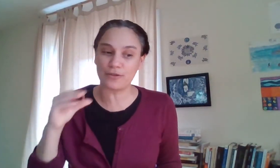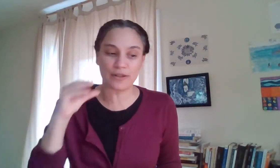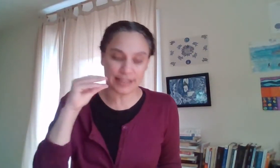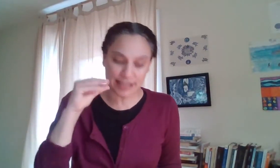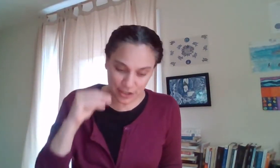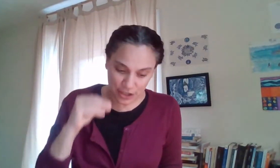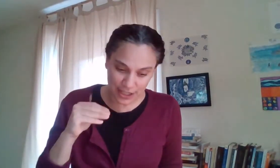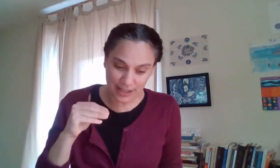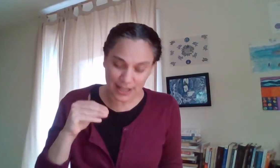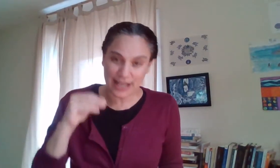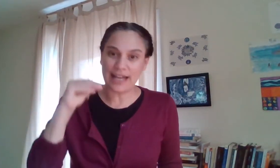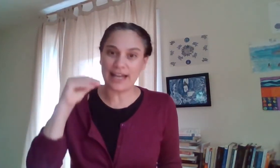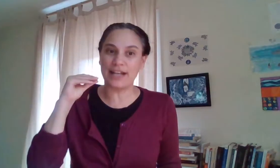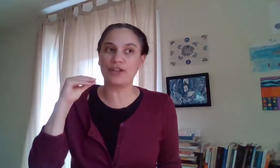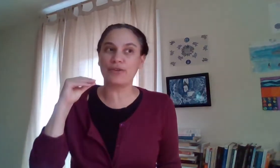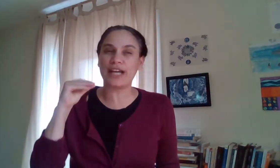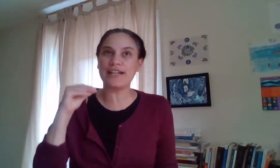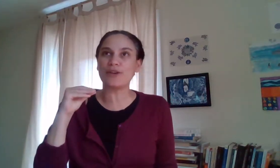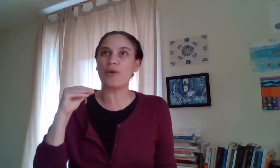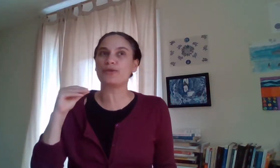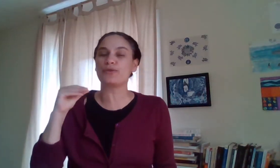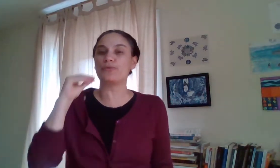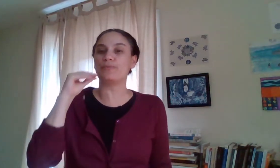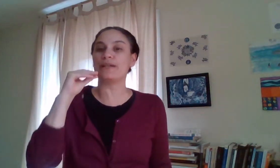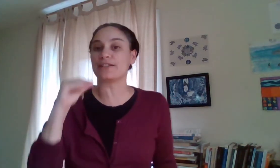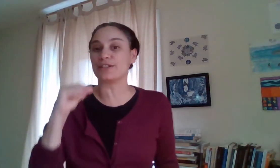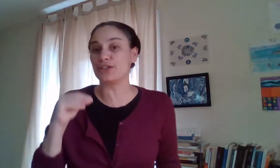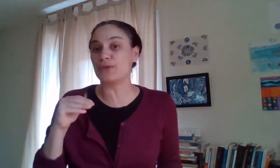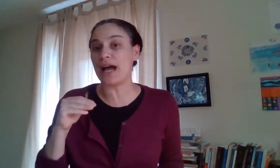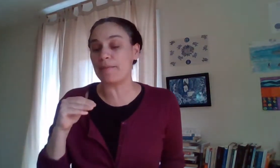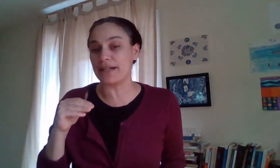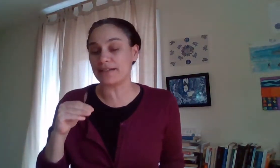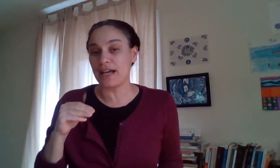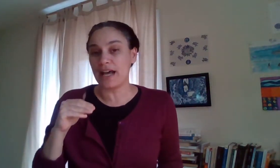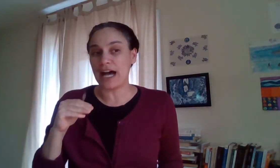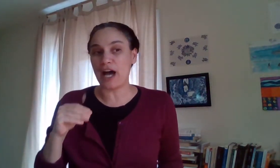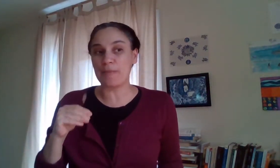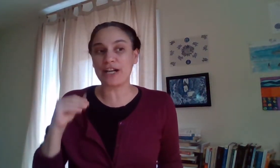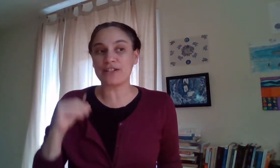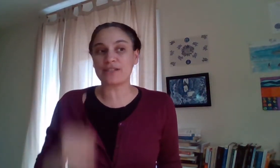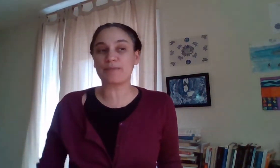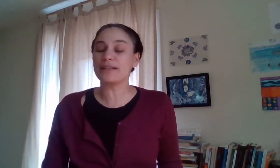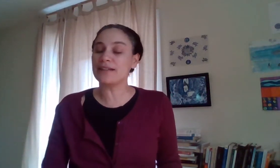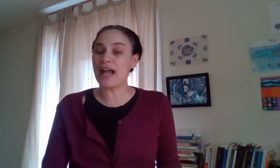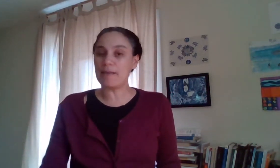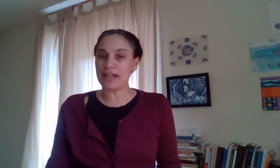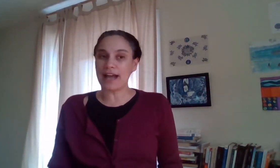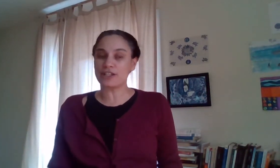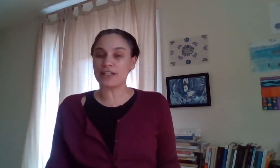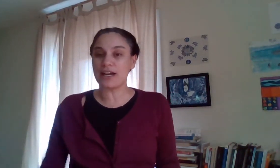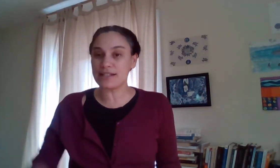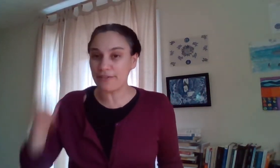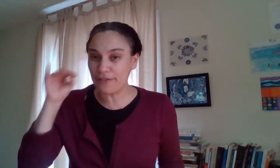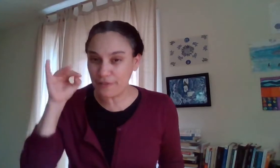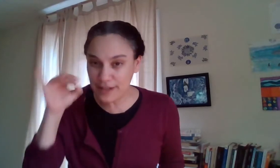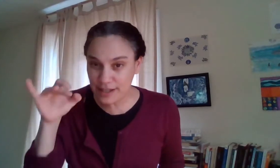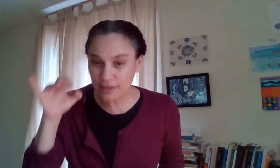attention and you can't hope to build a new habit because building a habit actually has a physical